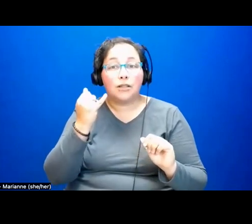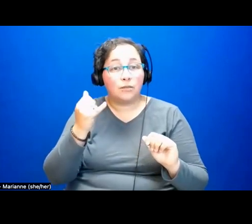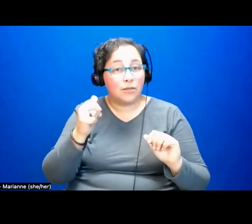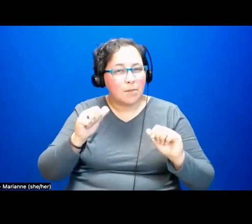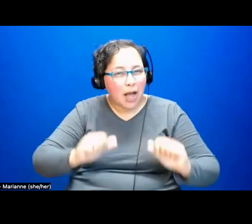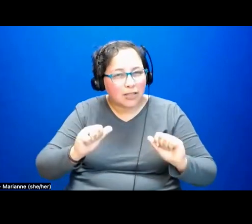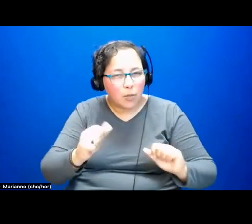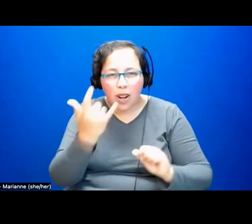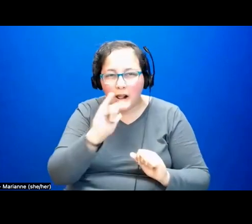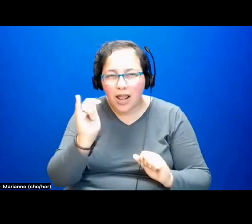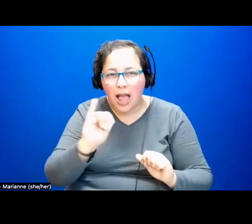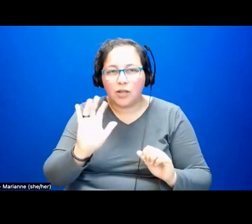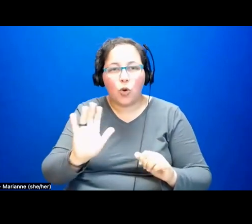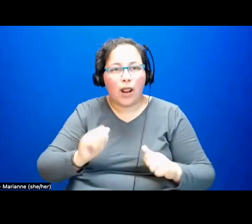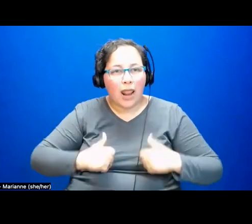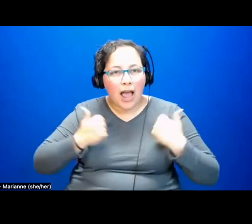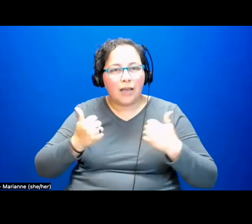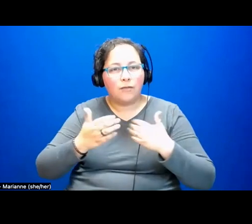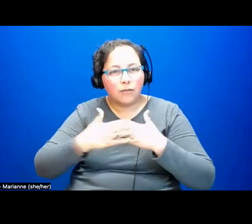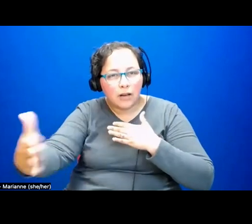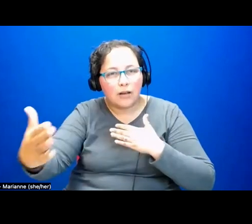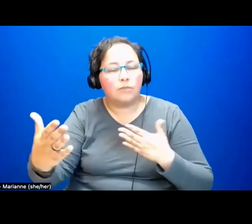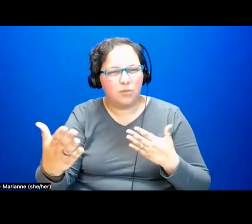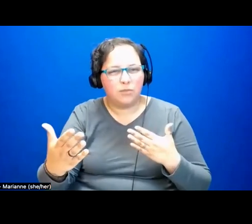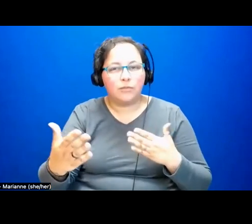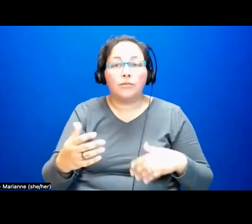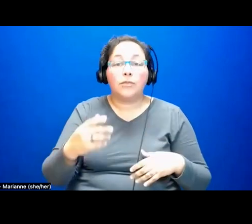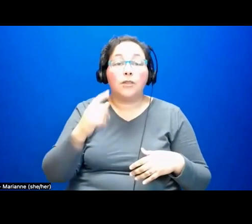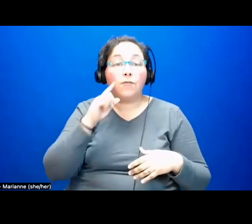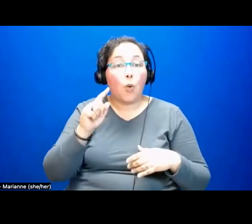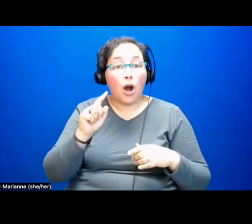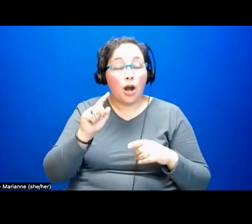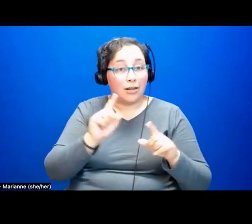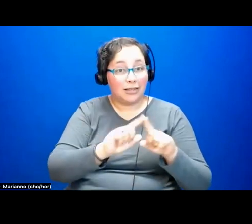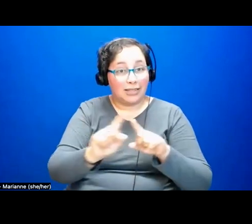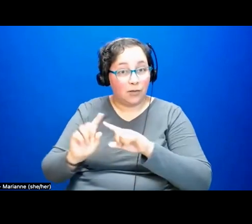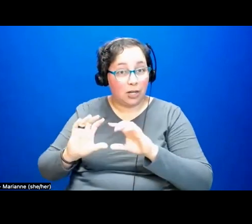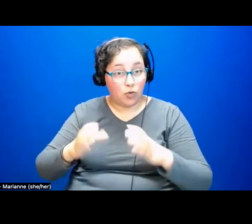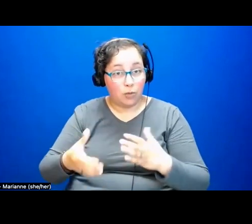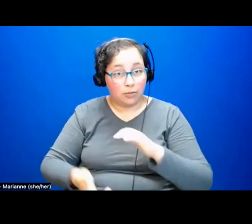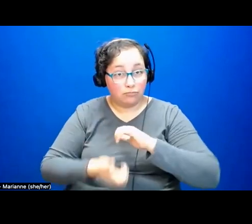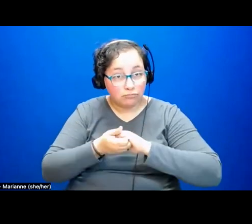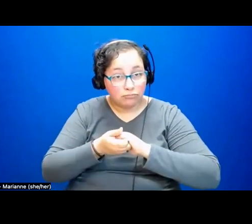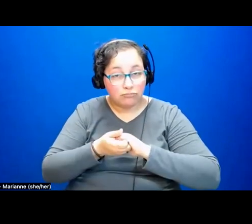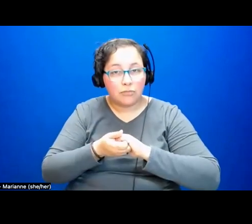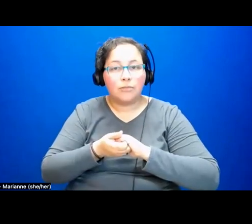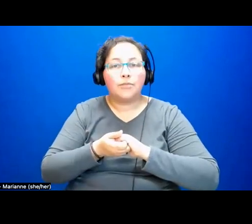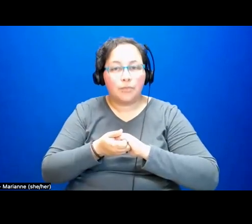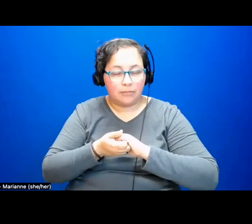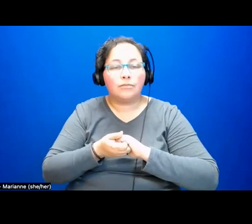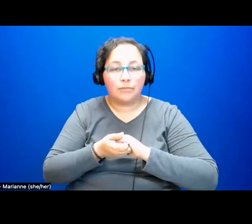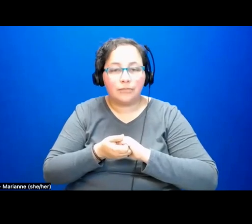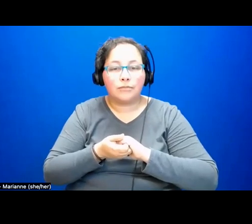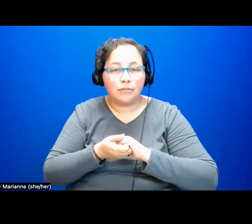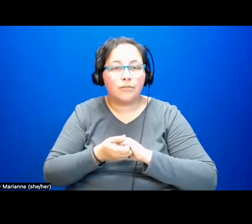life, which is to say abolition geographies, to cohere provisionally within the contours, again,